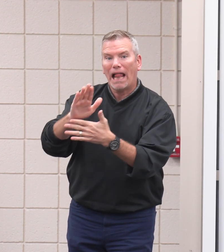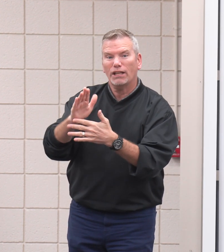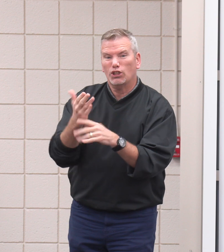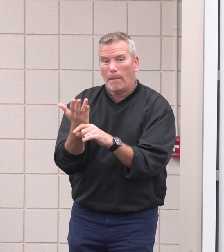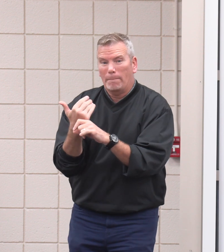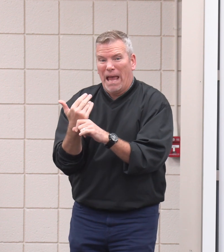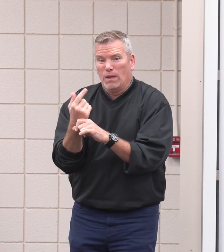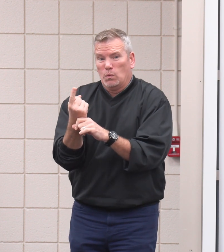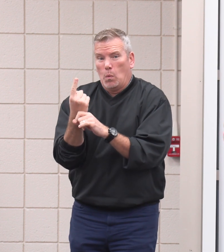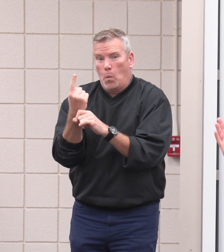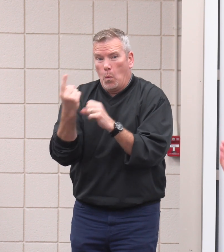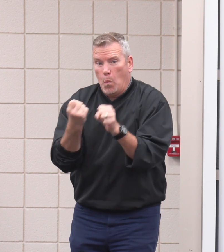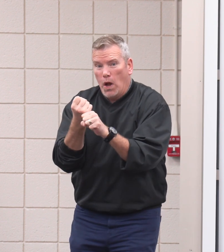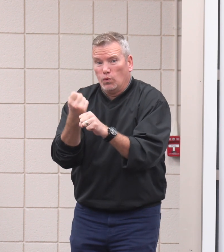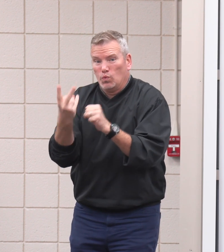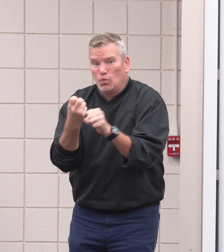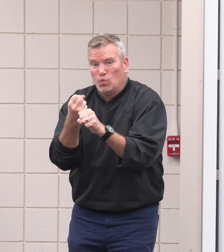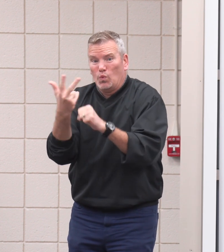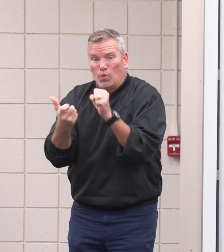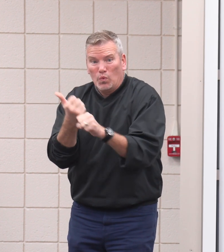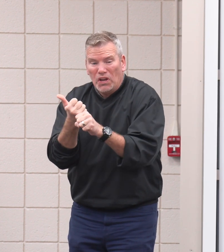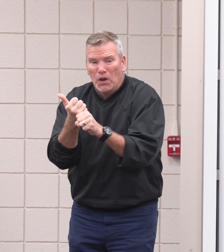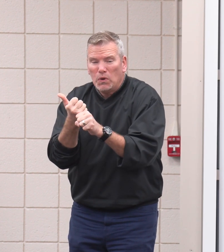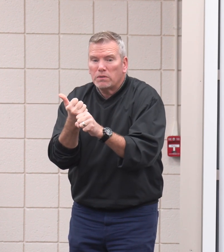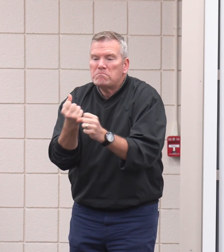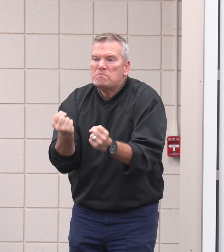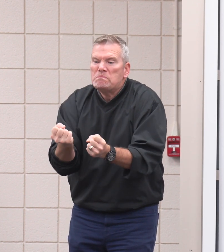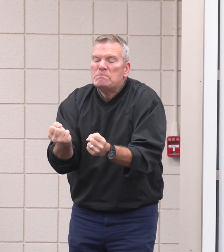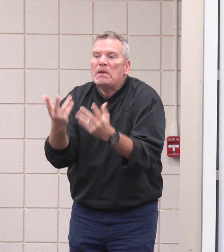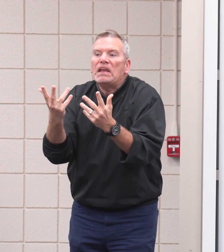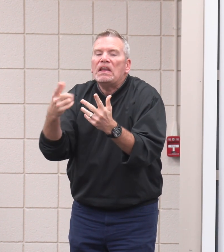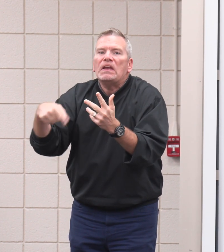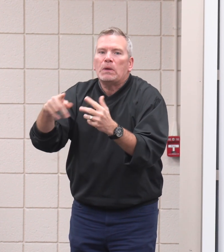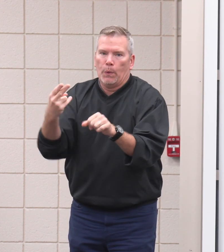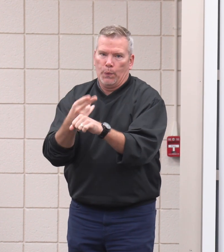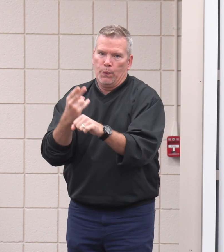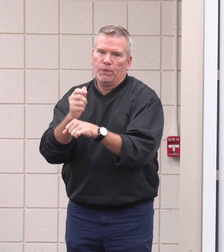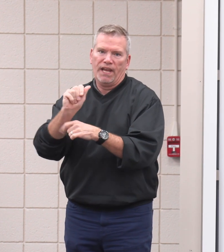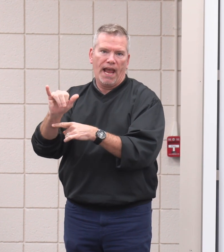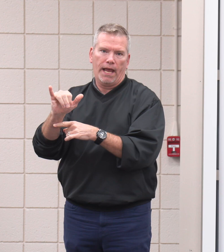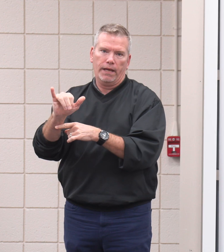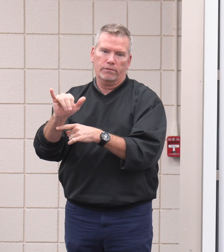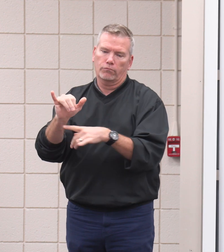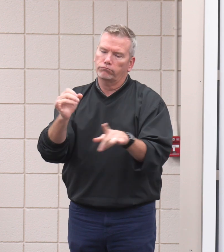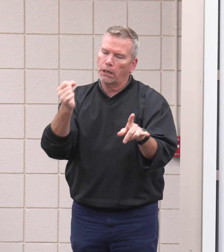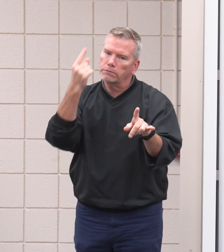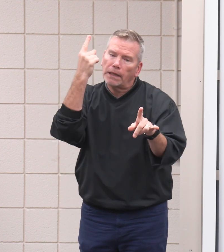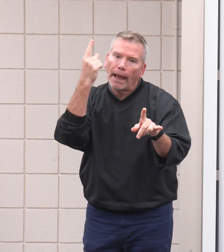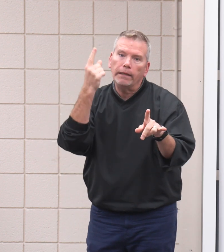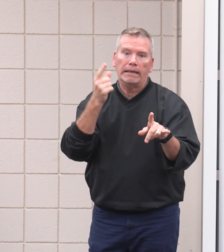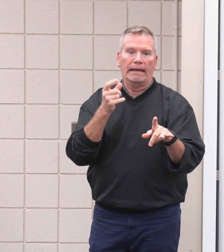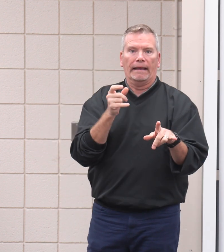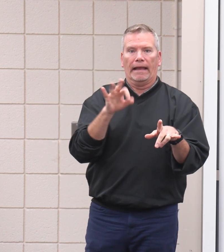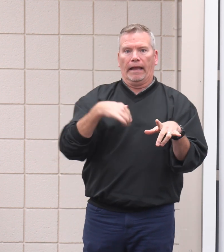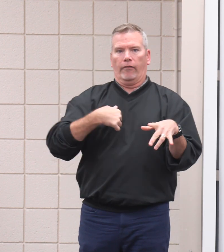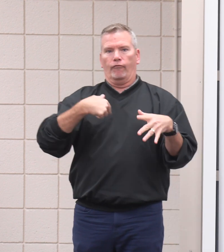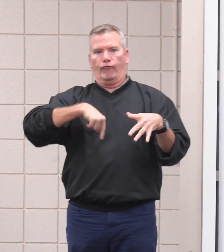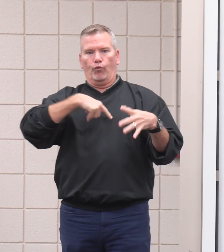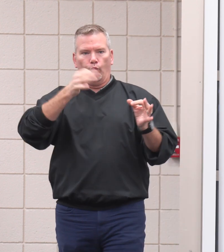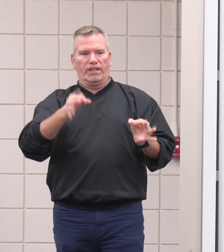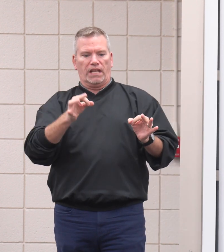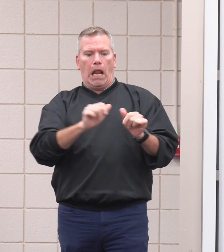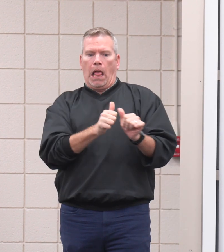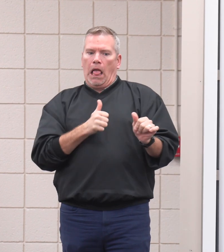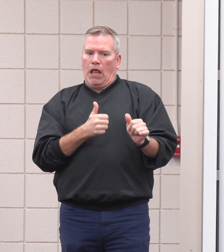profession. And it's incredible. So we're not doing a service to kids by hiding them from it, I guess. And